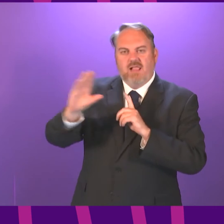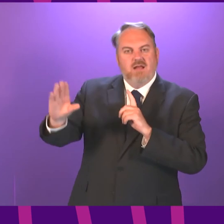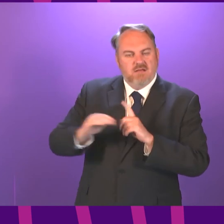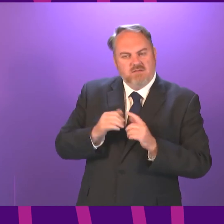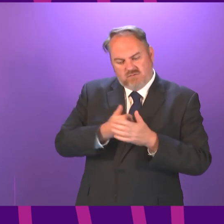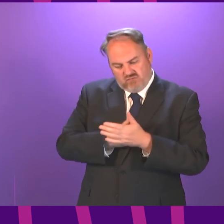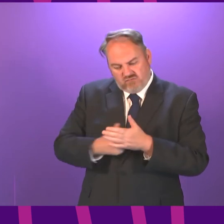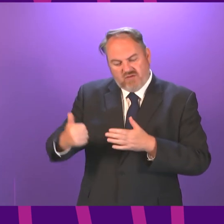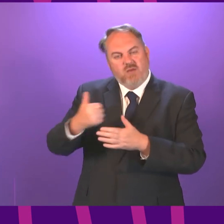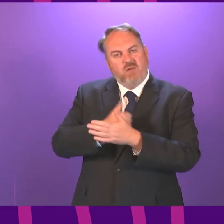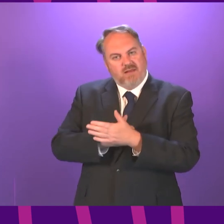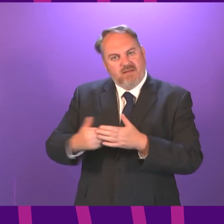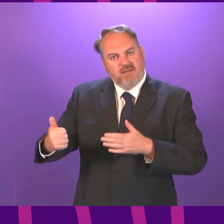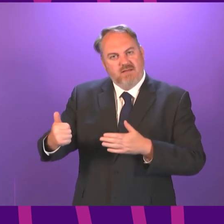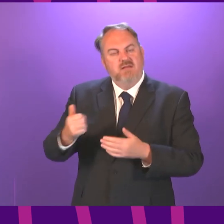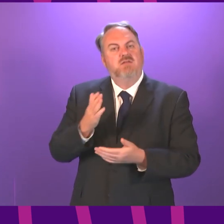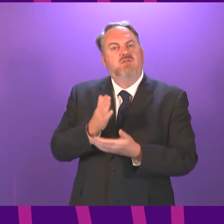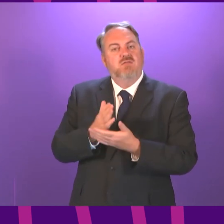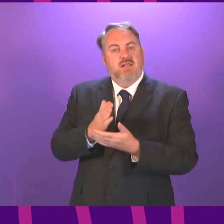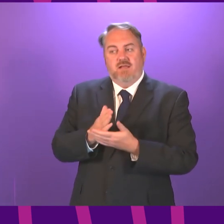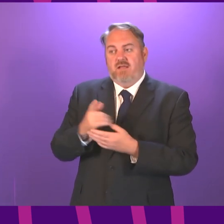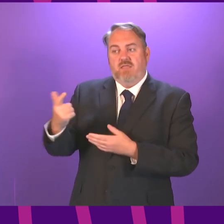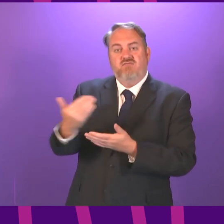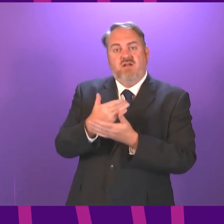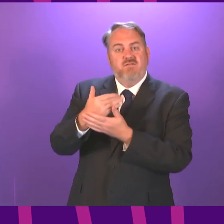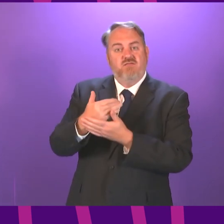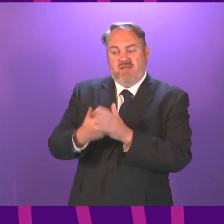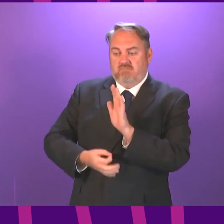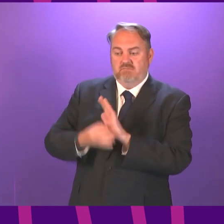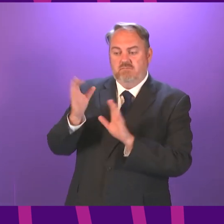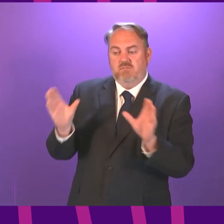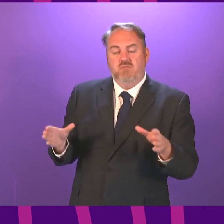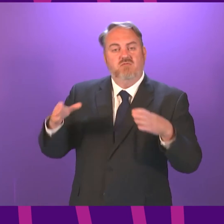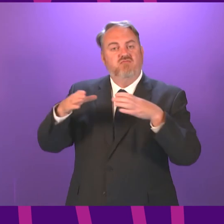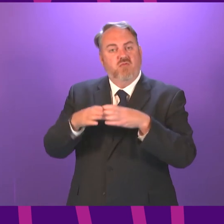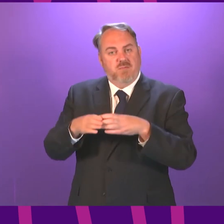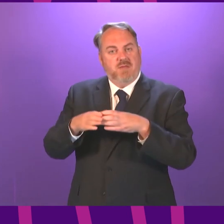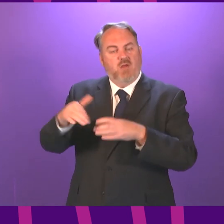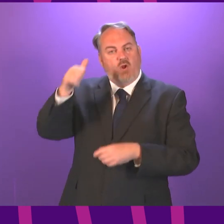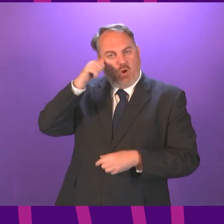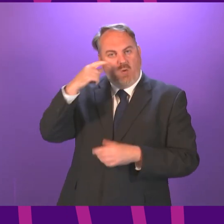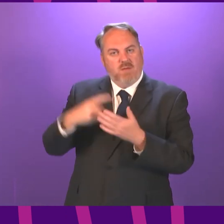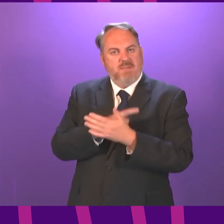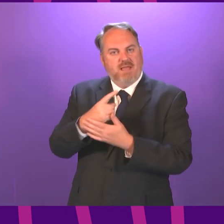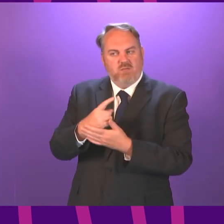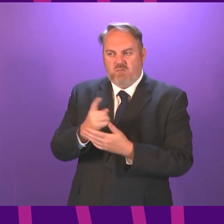through the education recovery group have reached positions on the mitigations that require to be in place and I think all of us want to